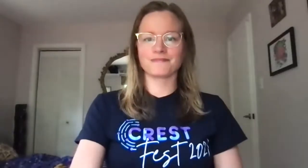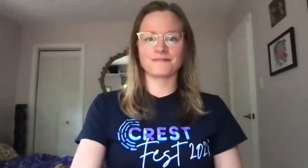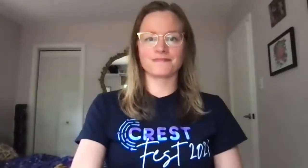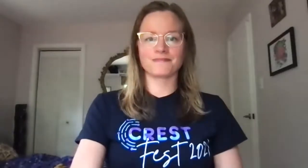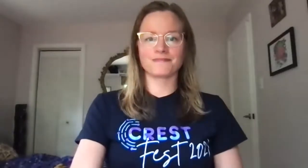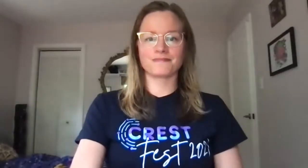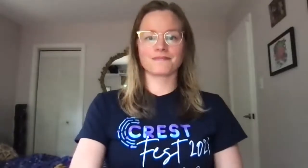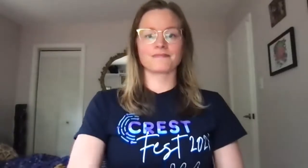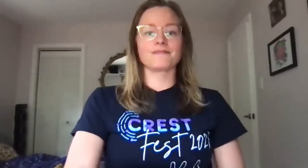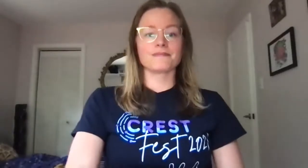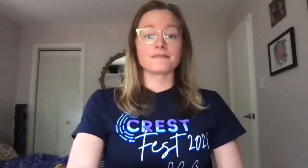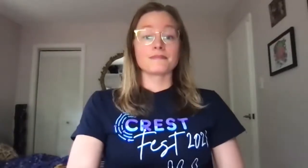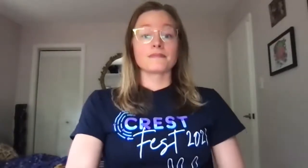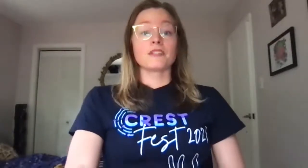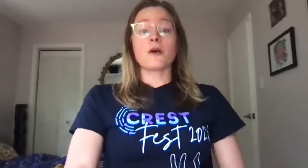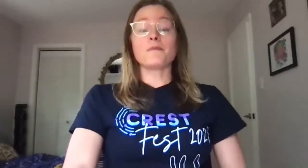to have been worked out